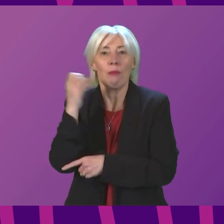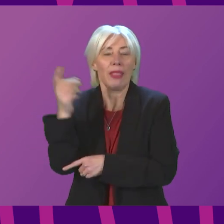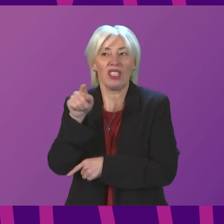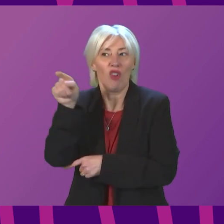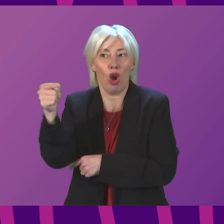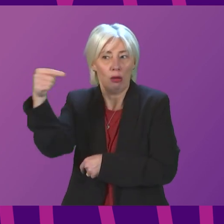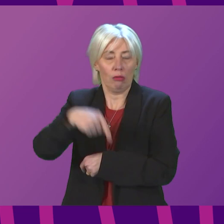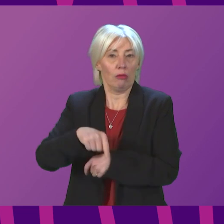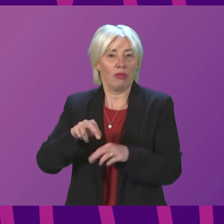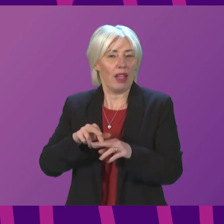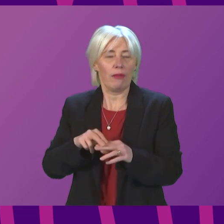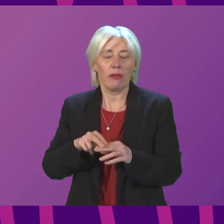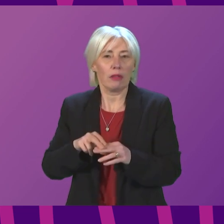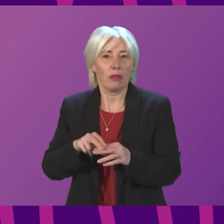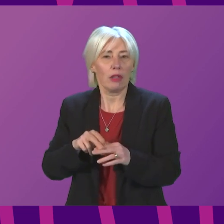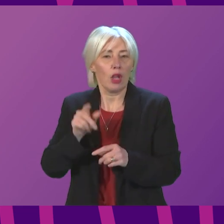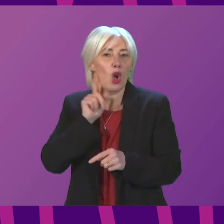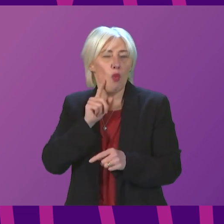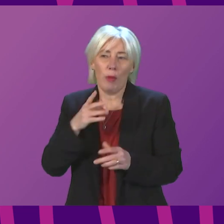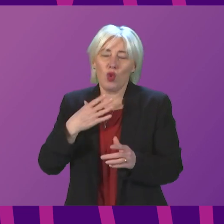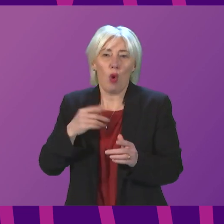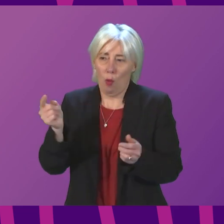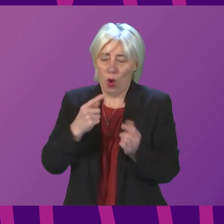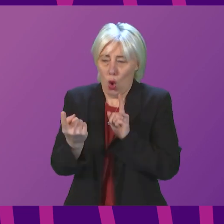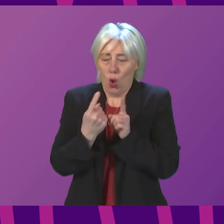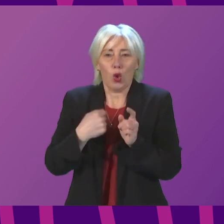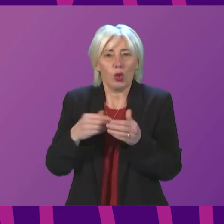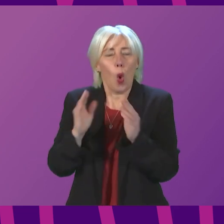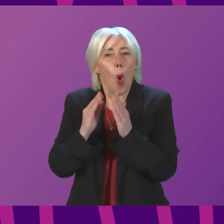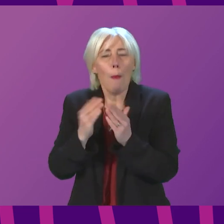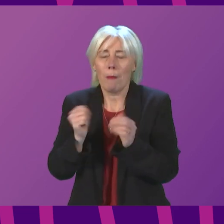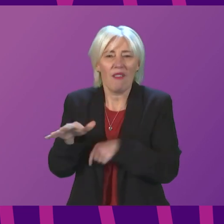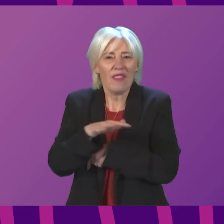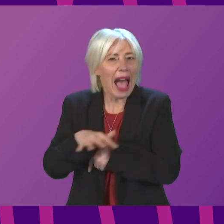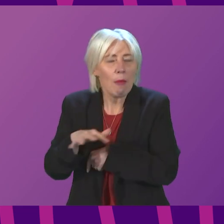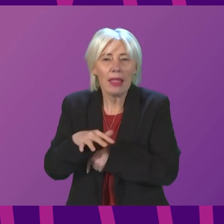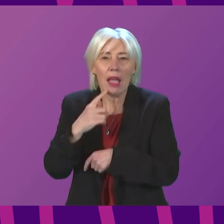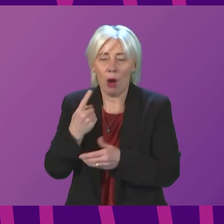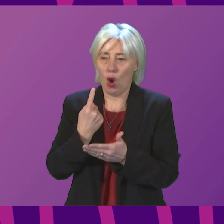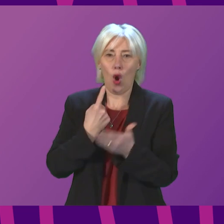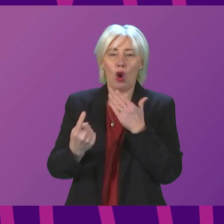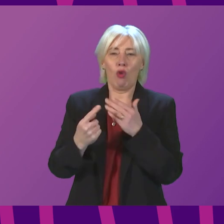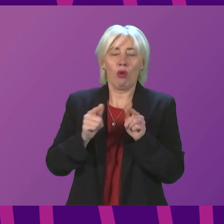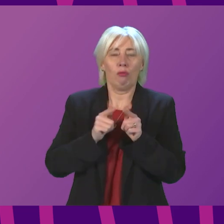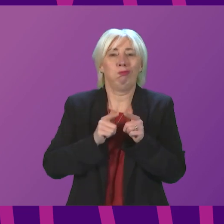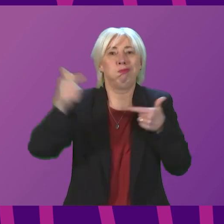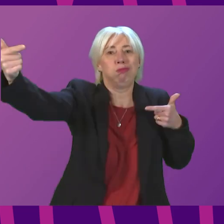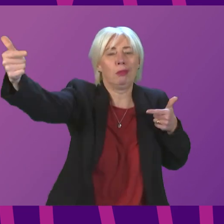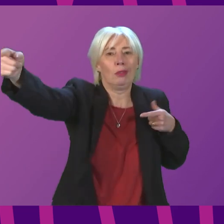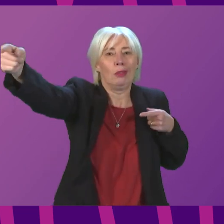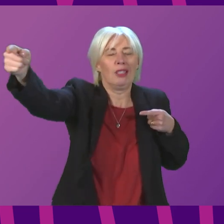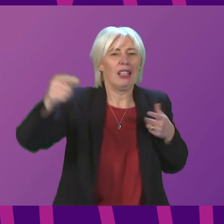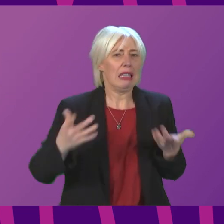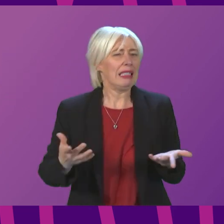All Cara wanted was to get closer to home to her family, but she was left alone hundreds of miles away. First